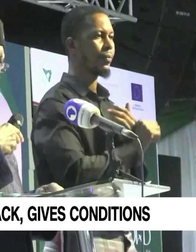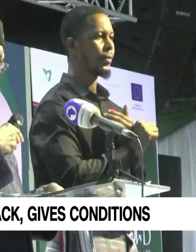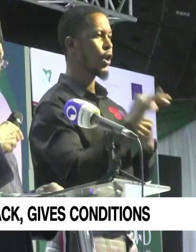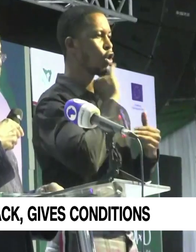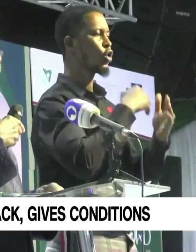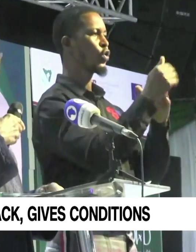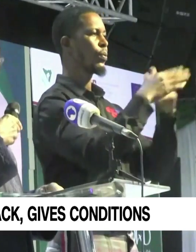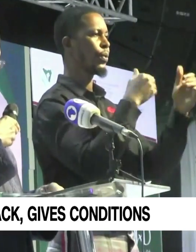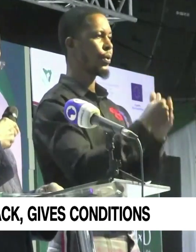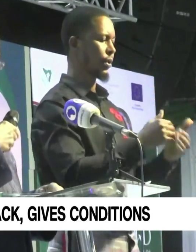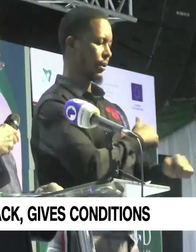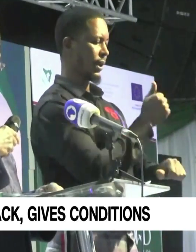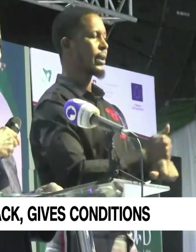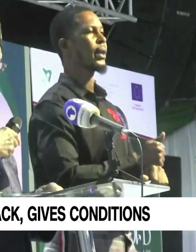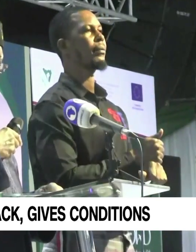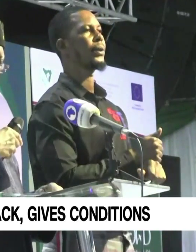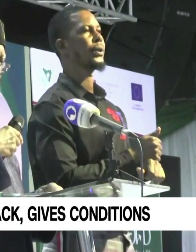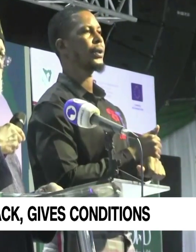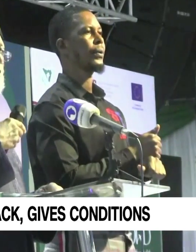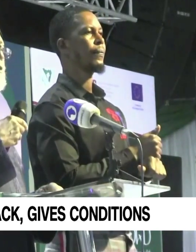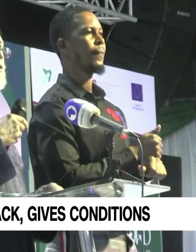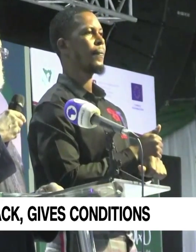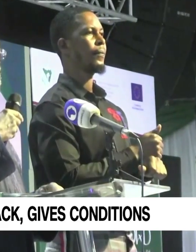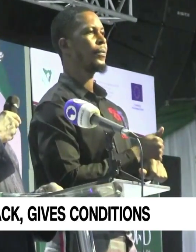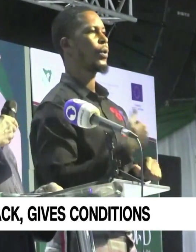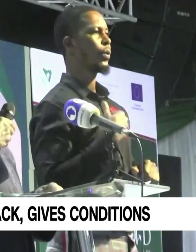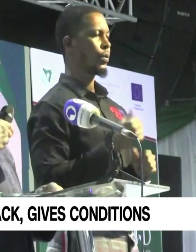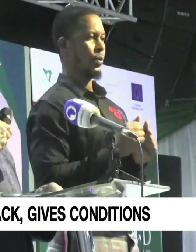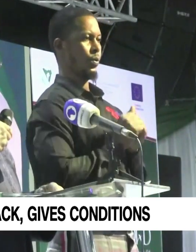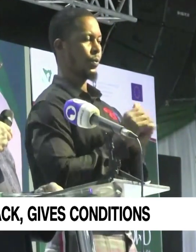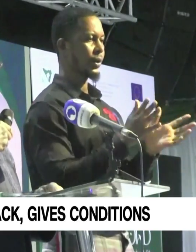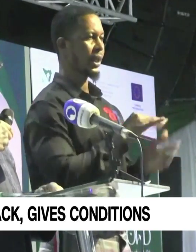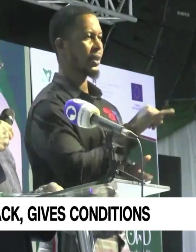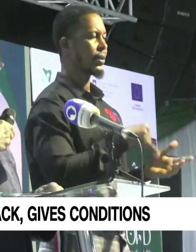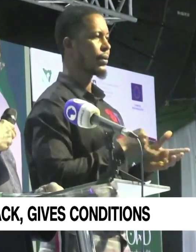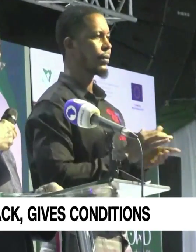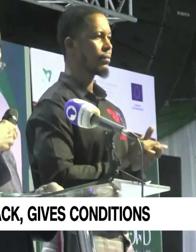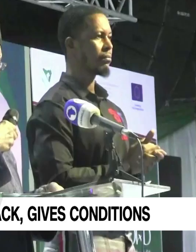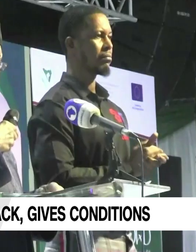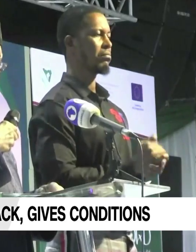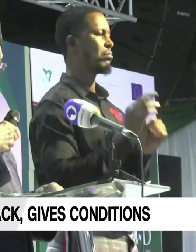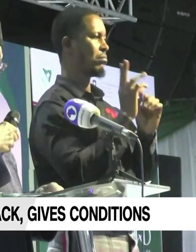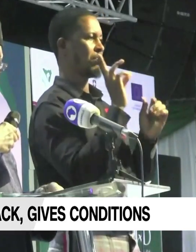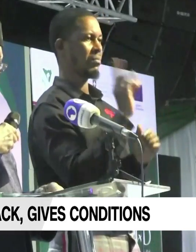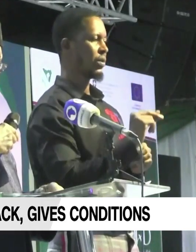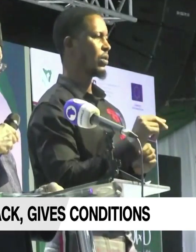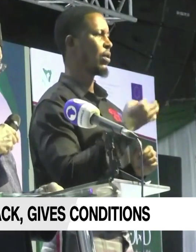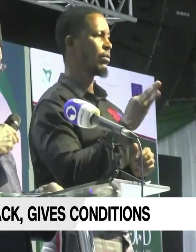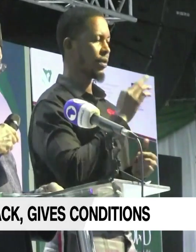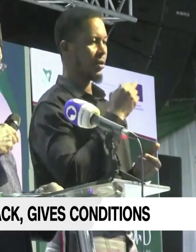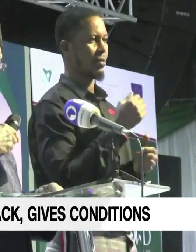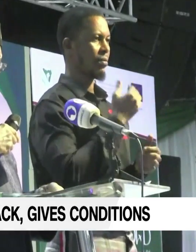built and established. Without it, none of the promises